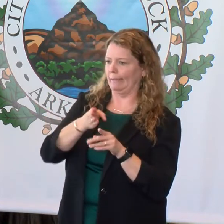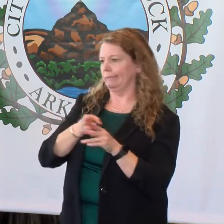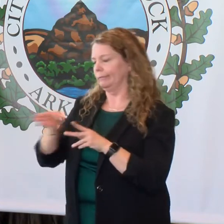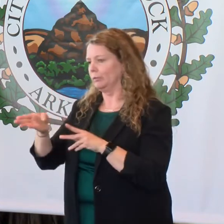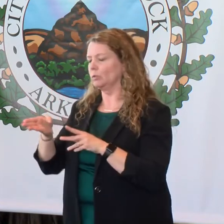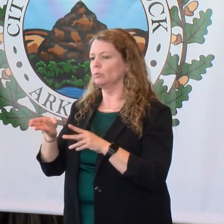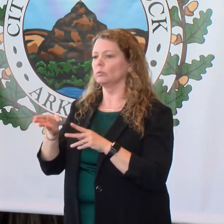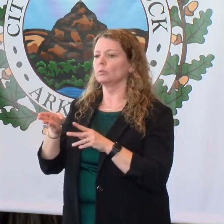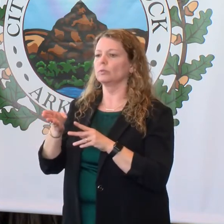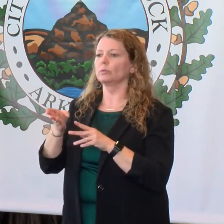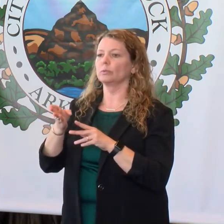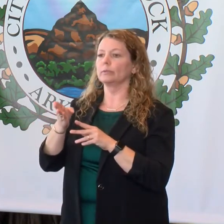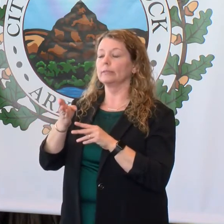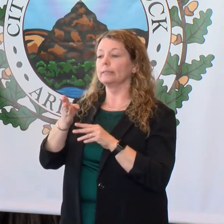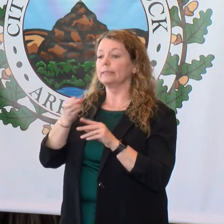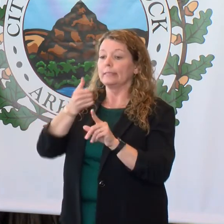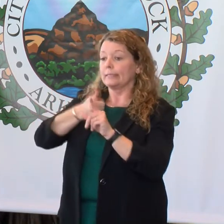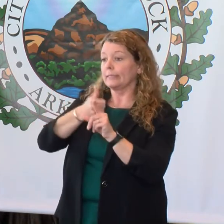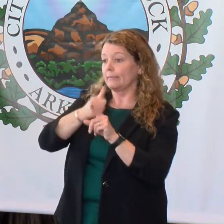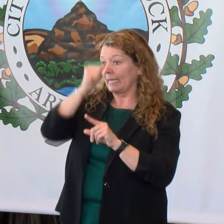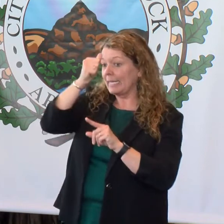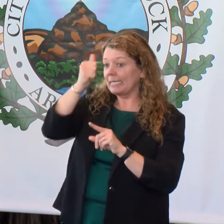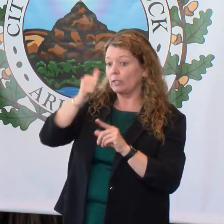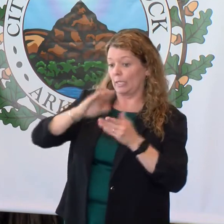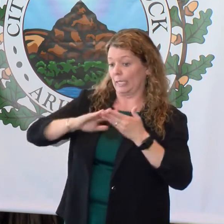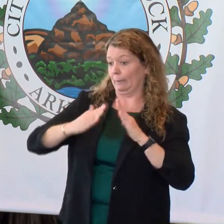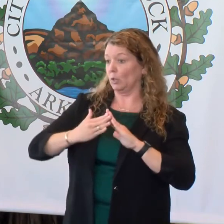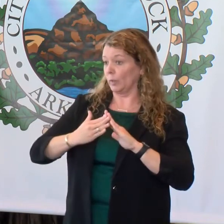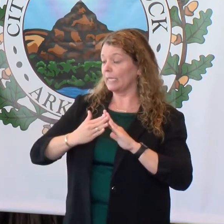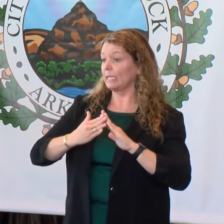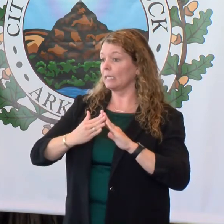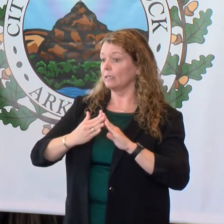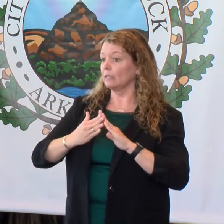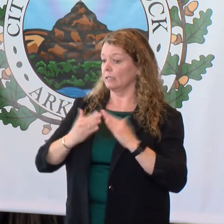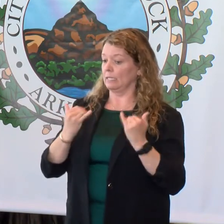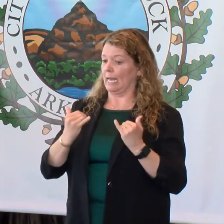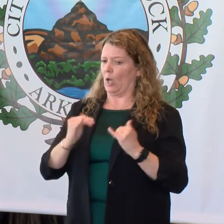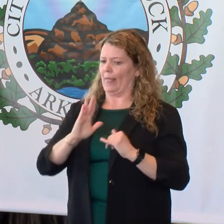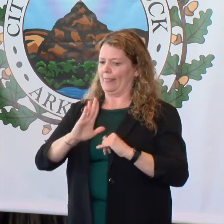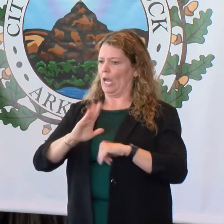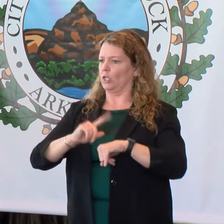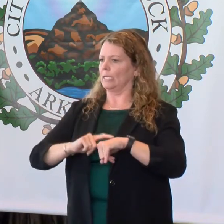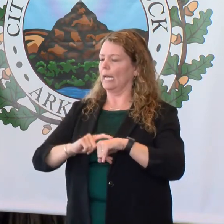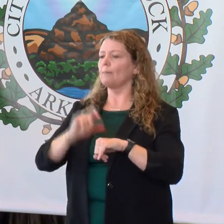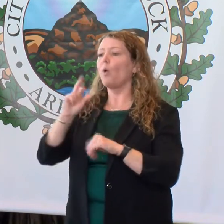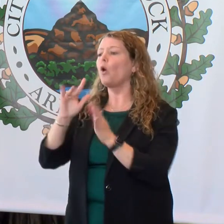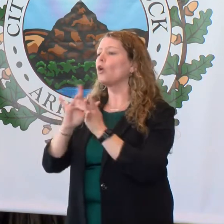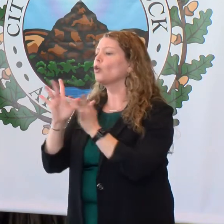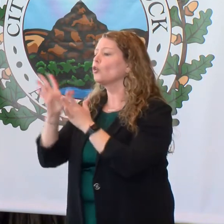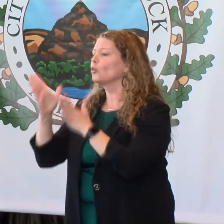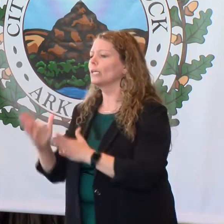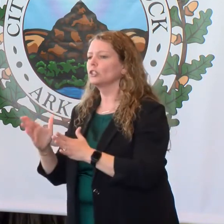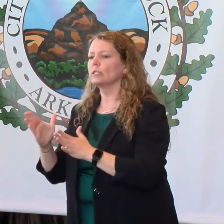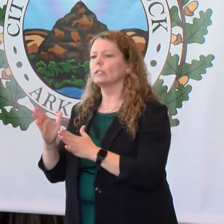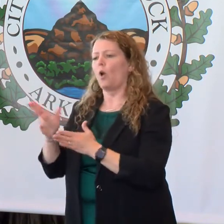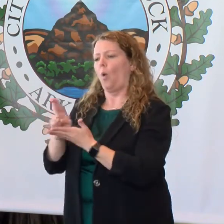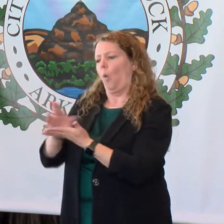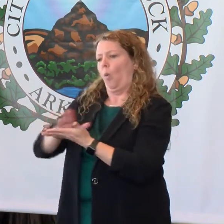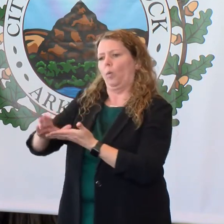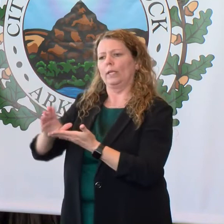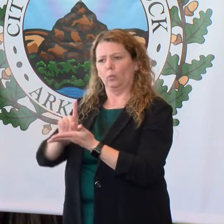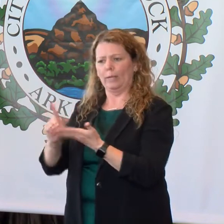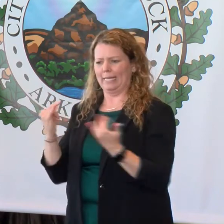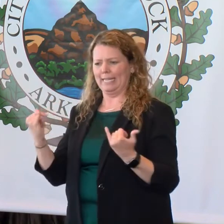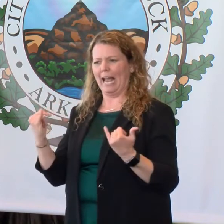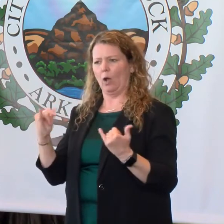it's the Hindu community being their holy time or the Christian community being holy week. And